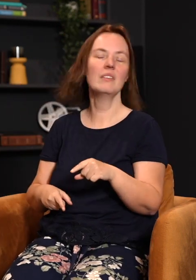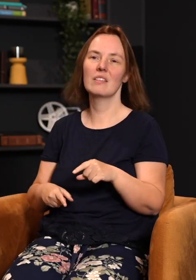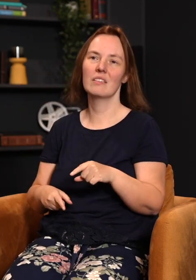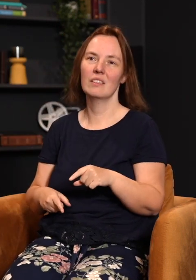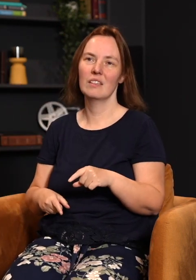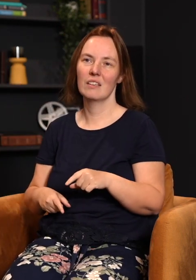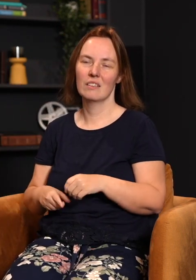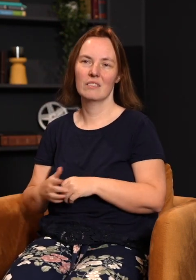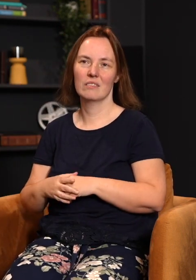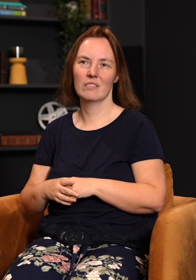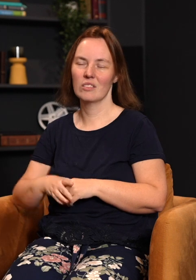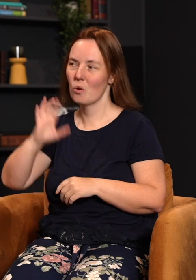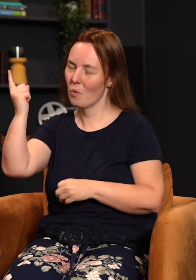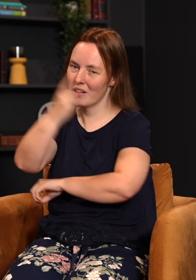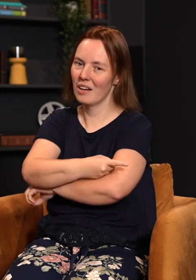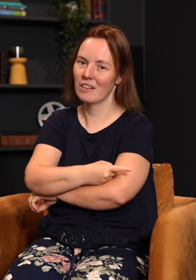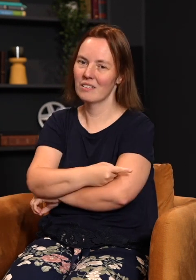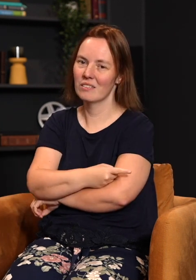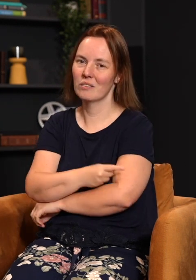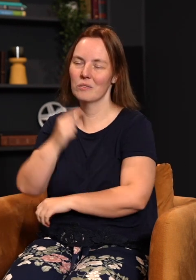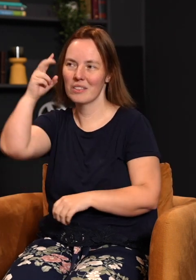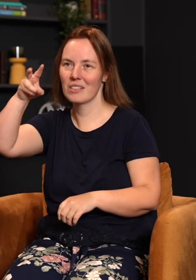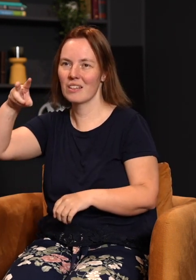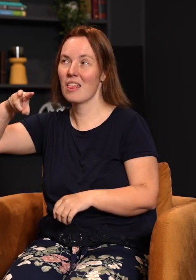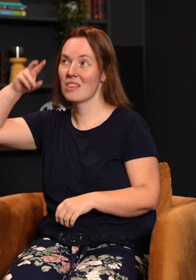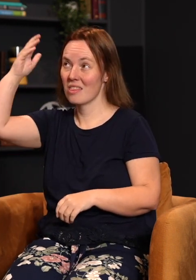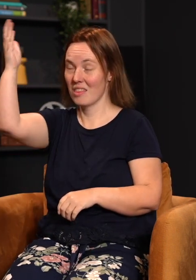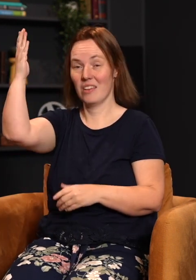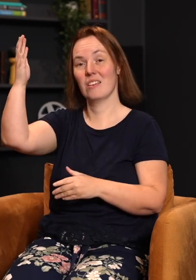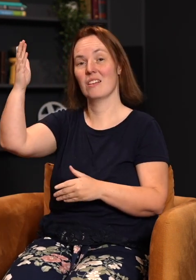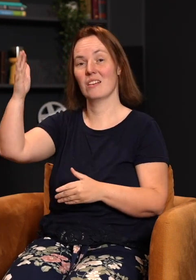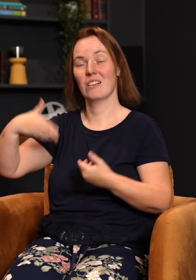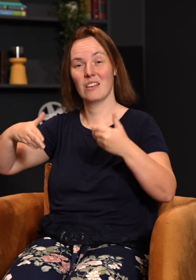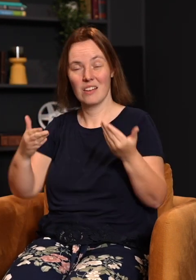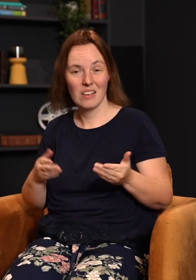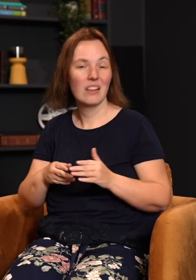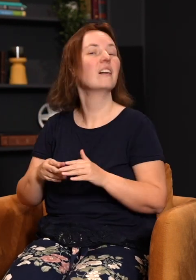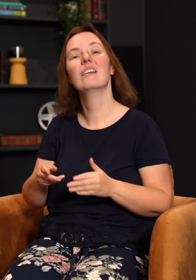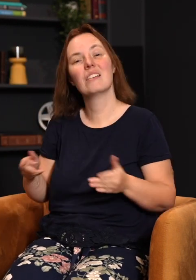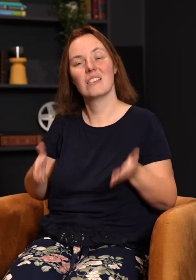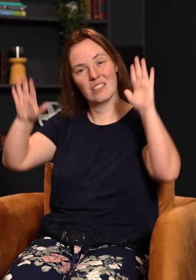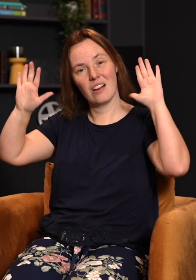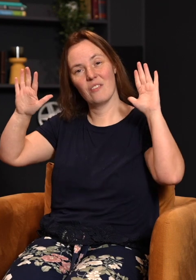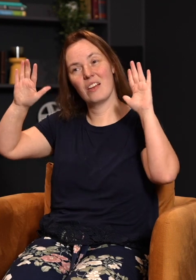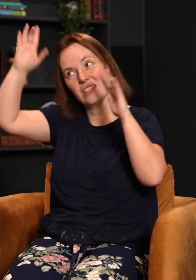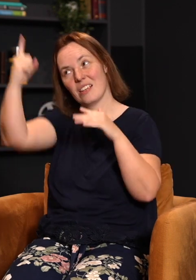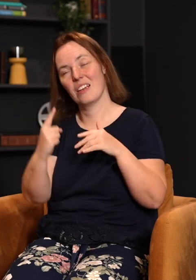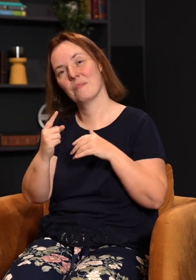to cover my sin. And then one day we'll see in a moment, the sacrifice, Jesus Christ, God's perfect replacement came. And what would